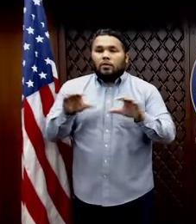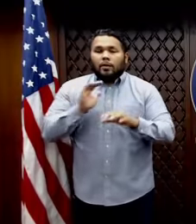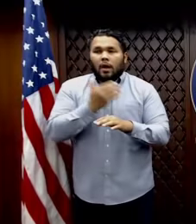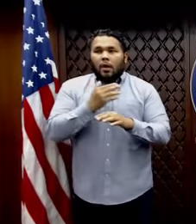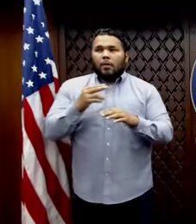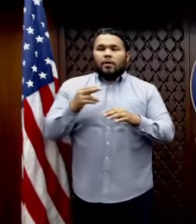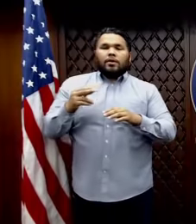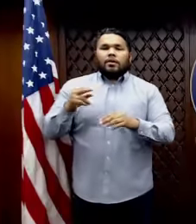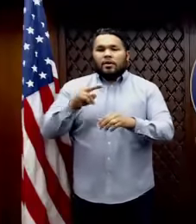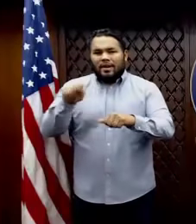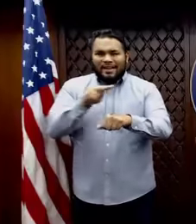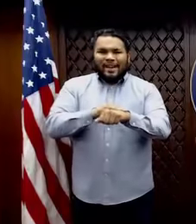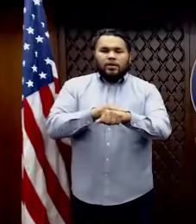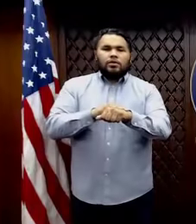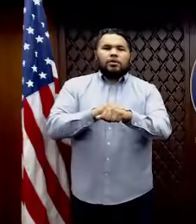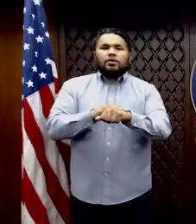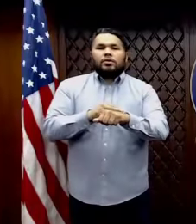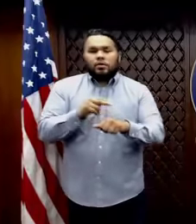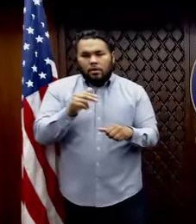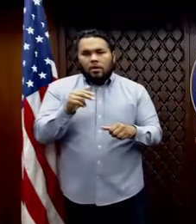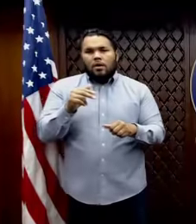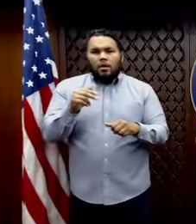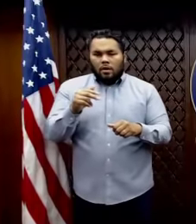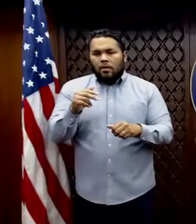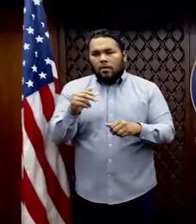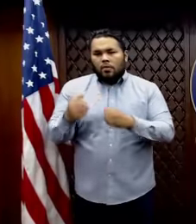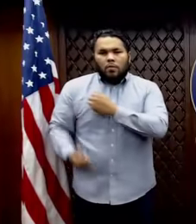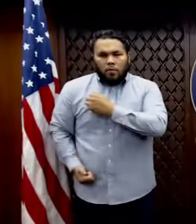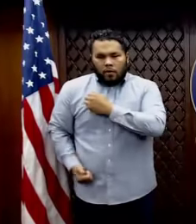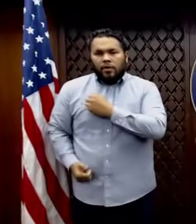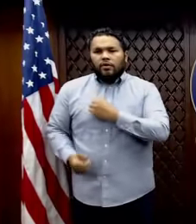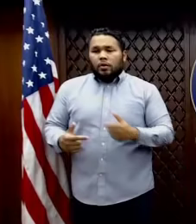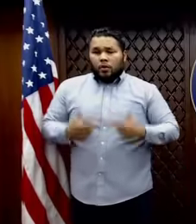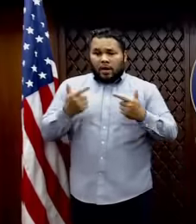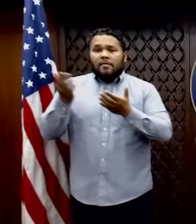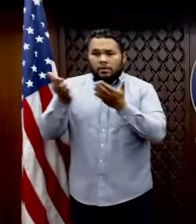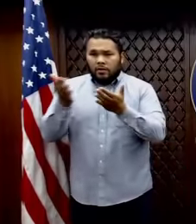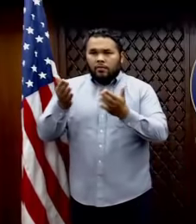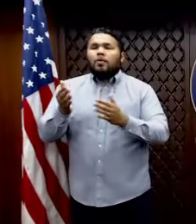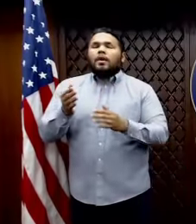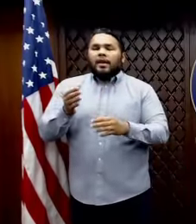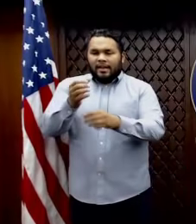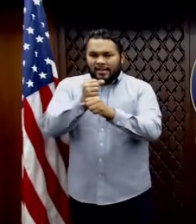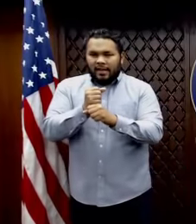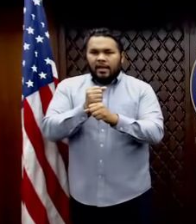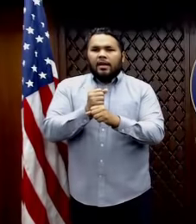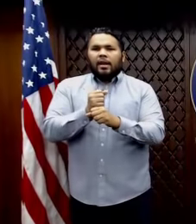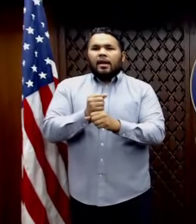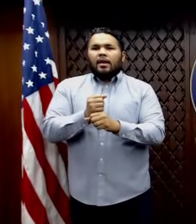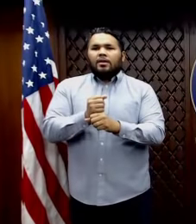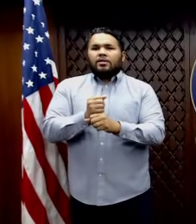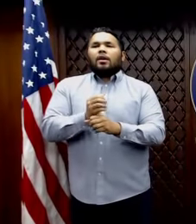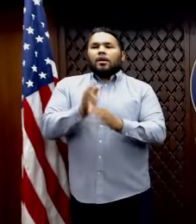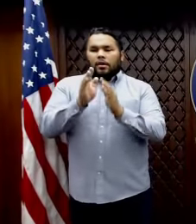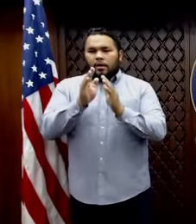and leading, uh, the men and women that decide to serve in the United States military. We take it as a solemn obligation, uh, to protect